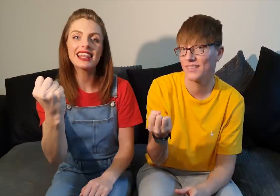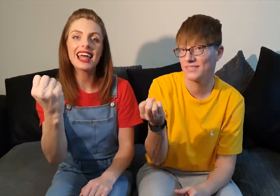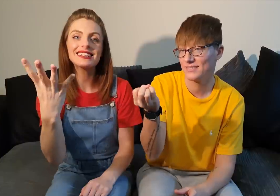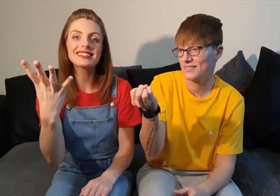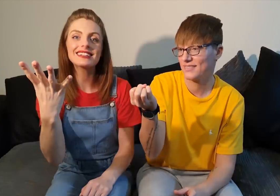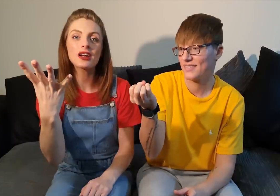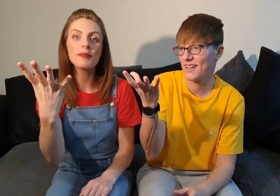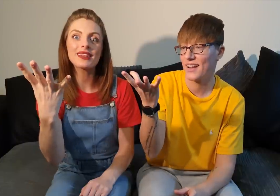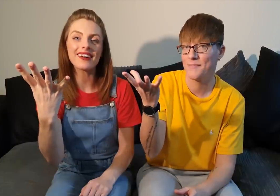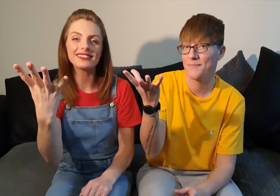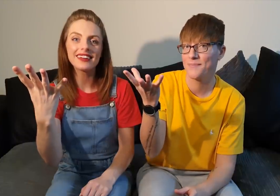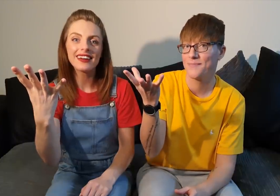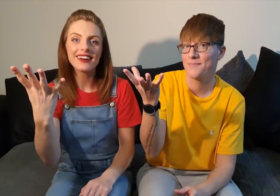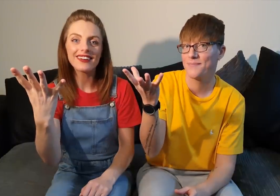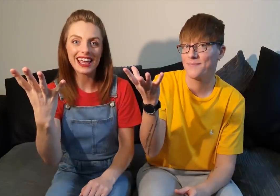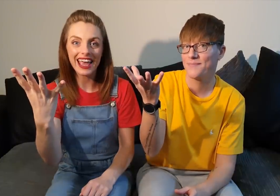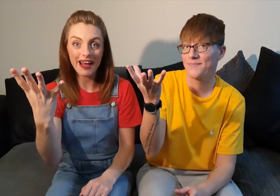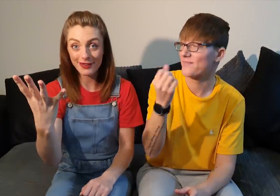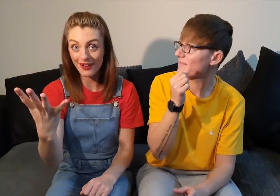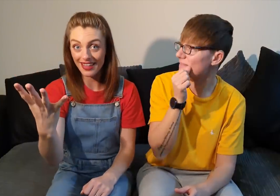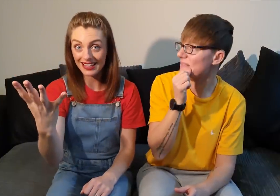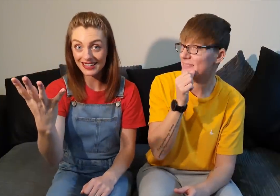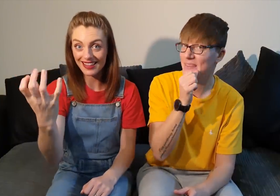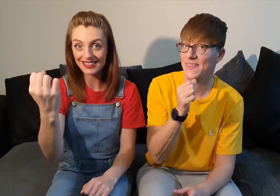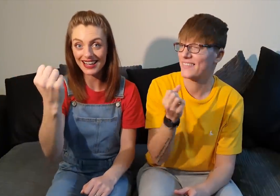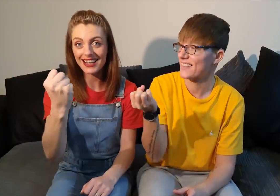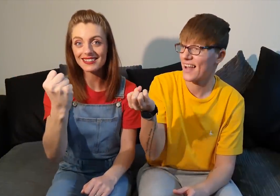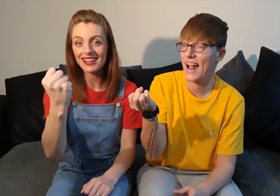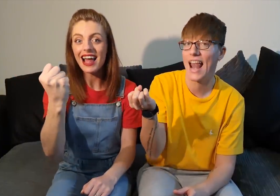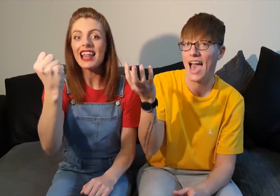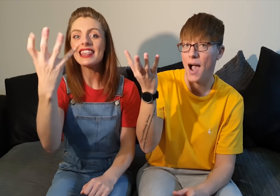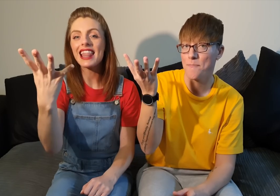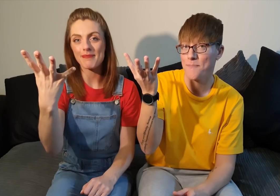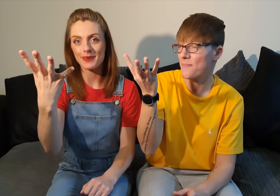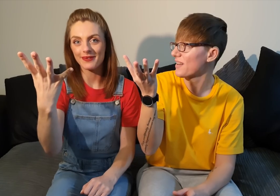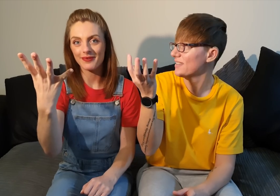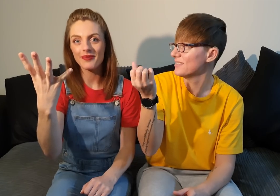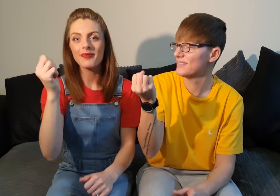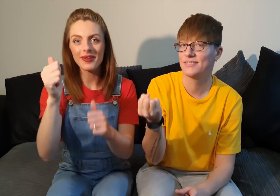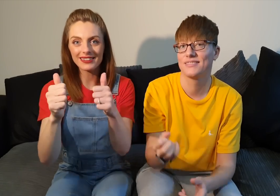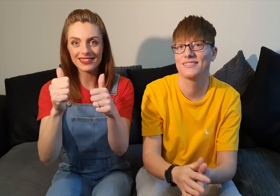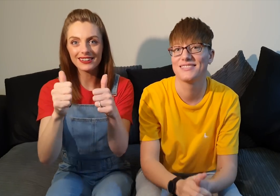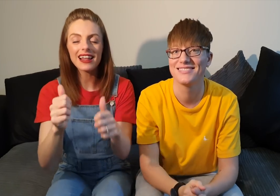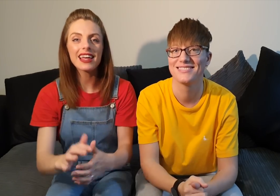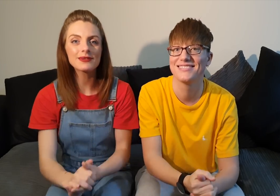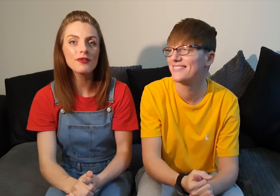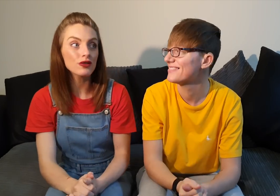light is coming on okay have you got that this is lamp well done let's move on